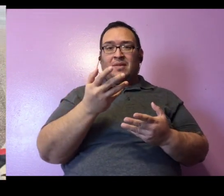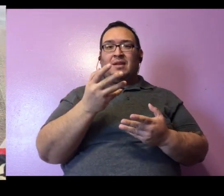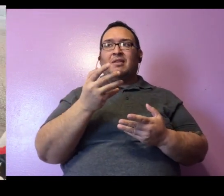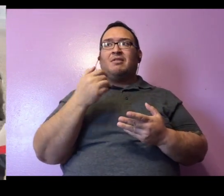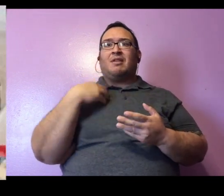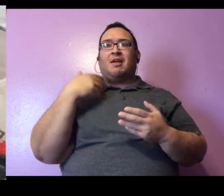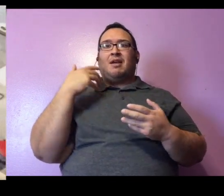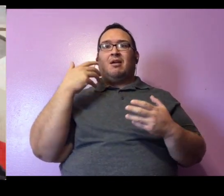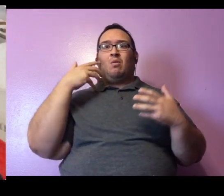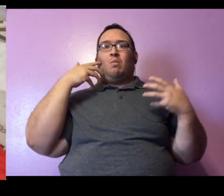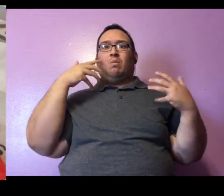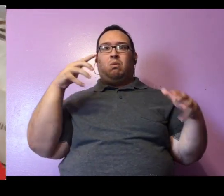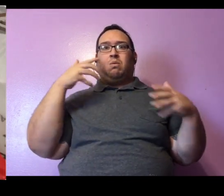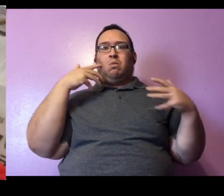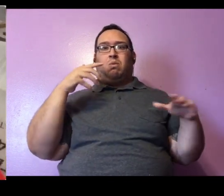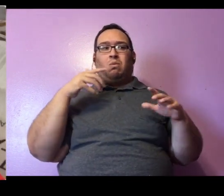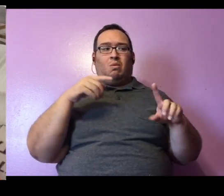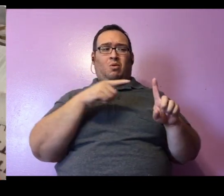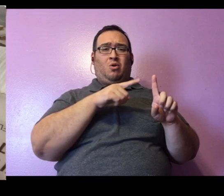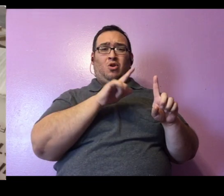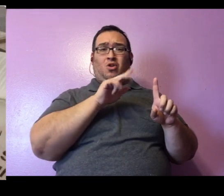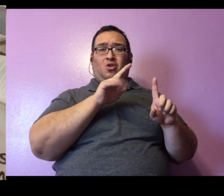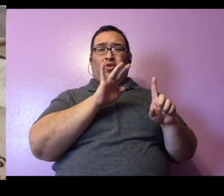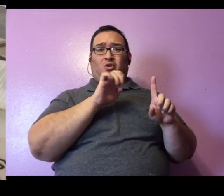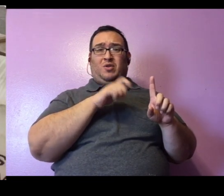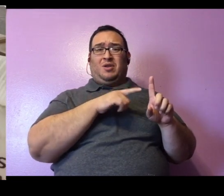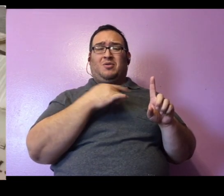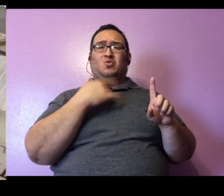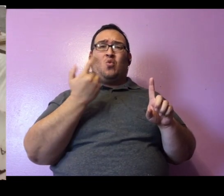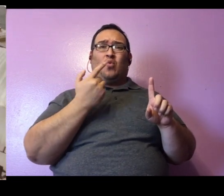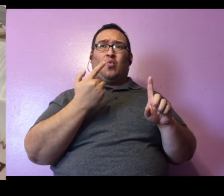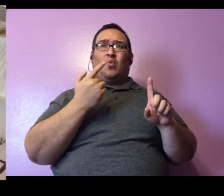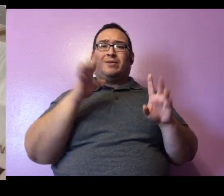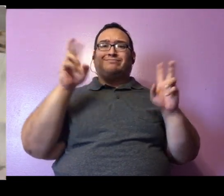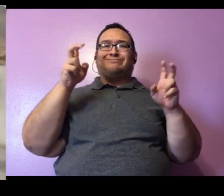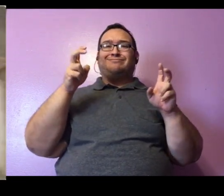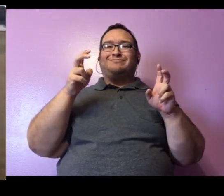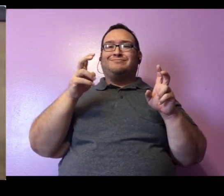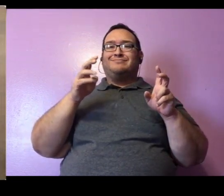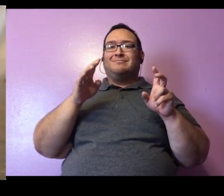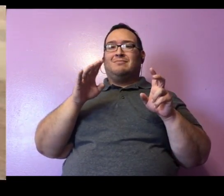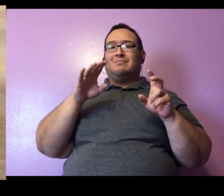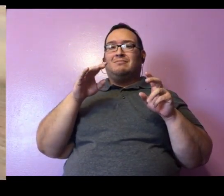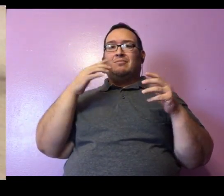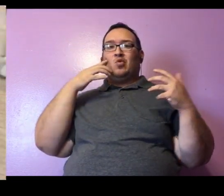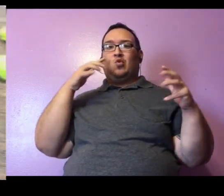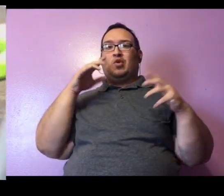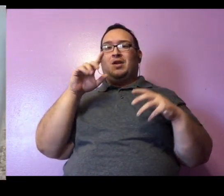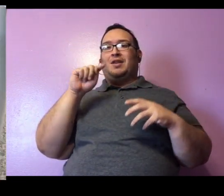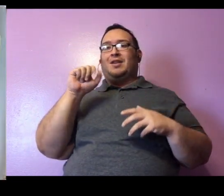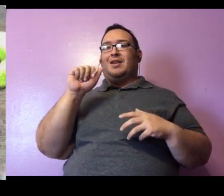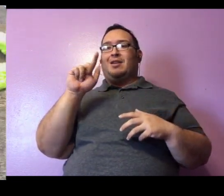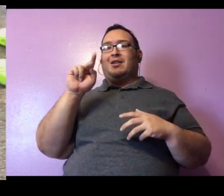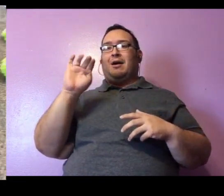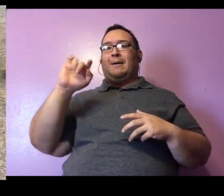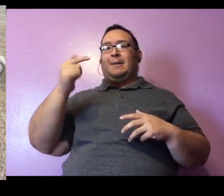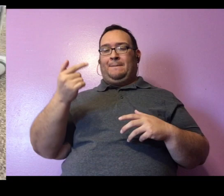lot of noises. Lucille is always talking to us. She's going to be quiet right now because she's going to be playing. She wants